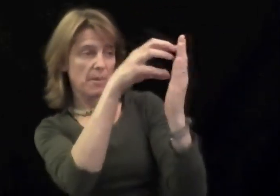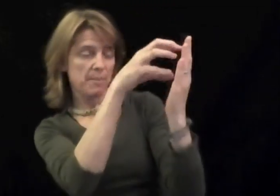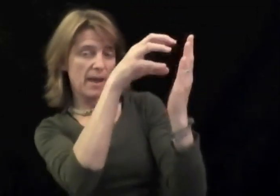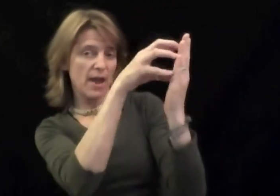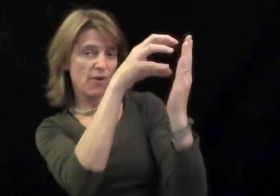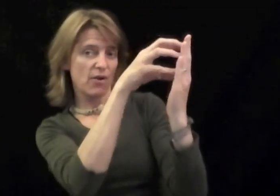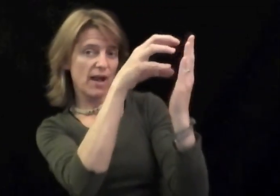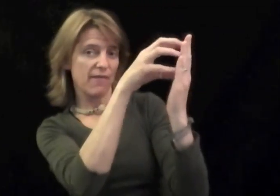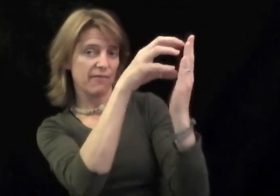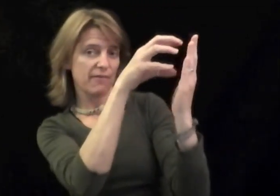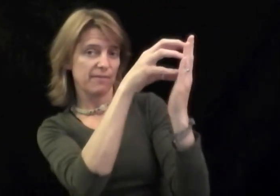Paragraph.